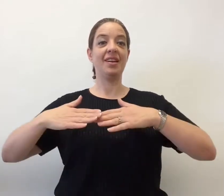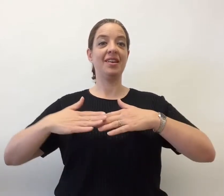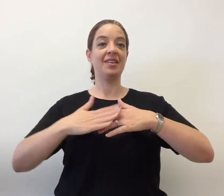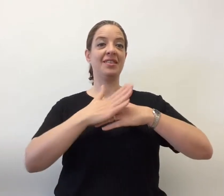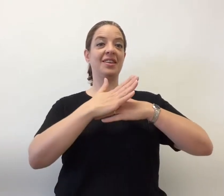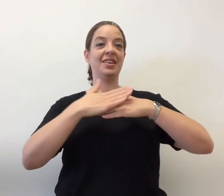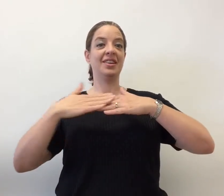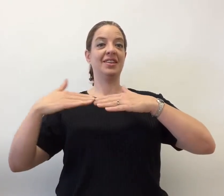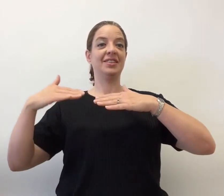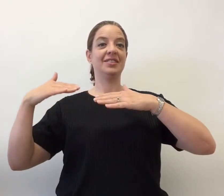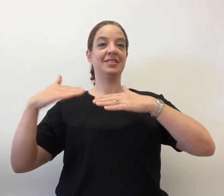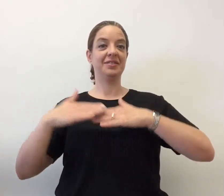And beach.